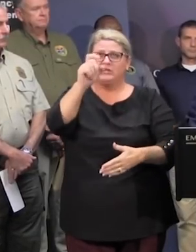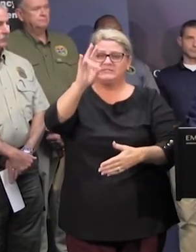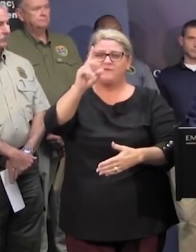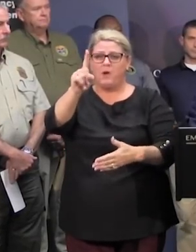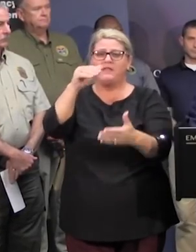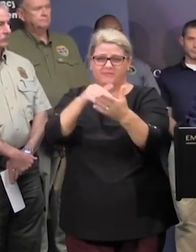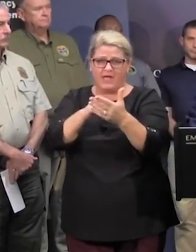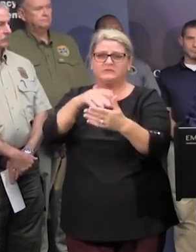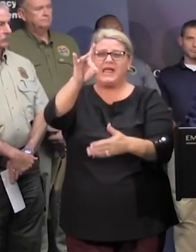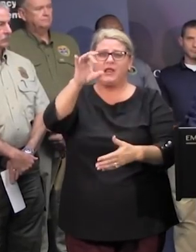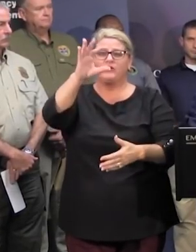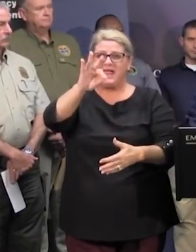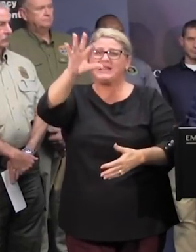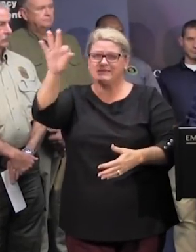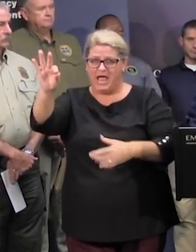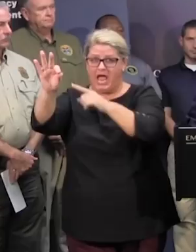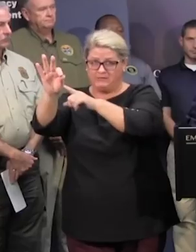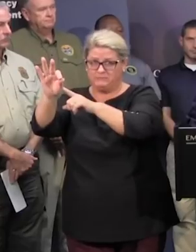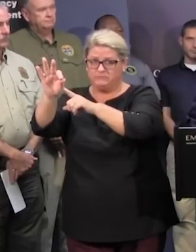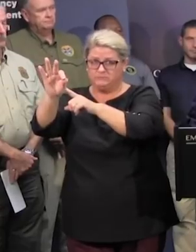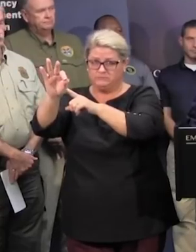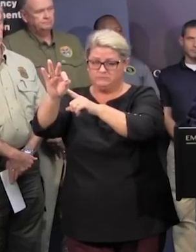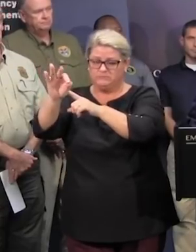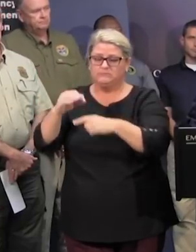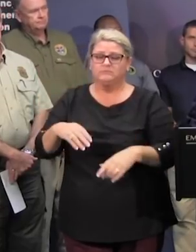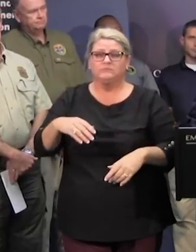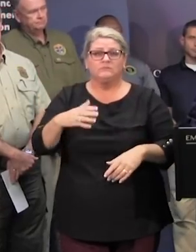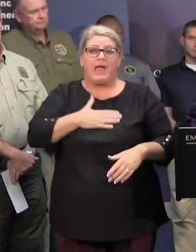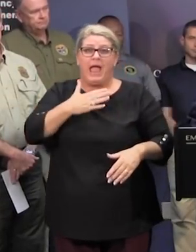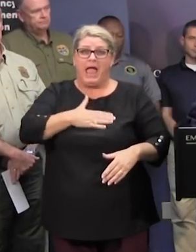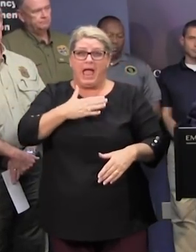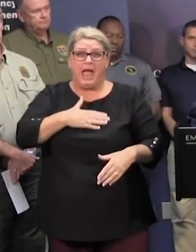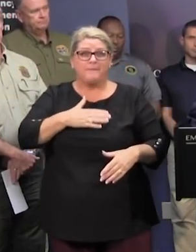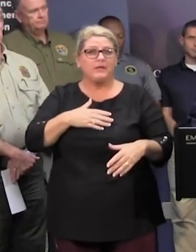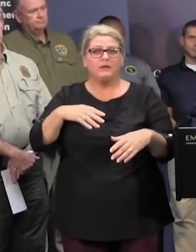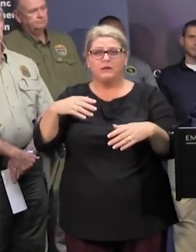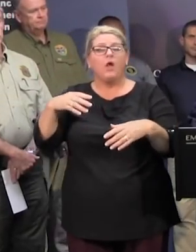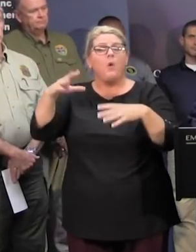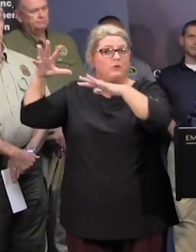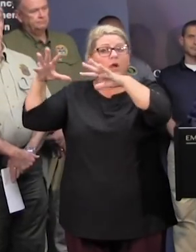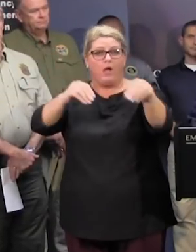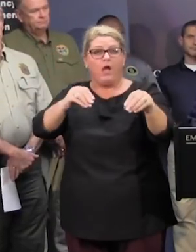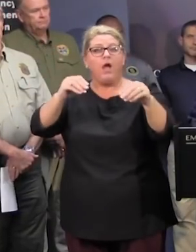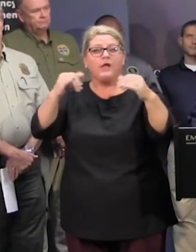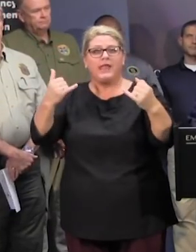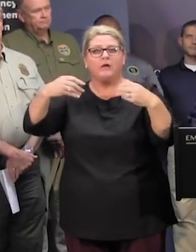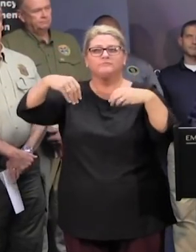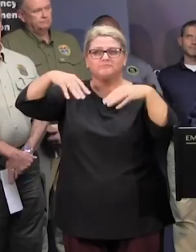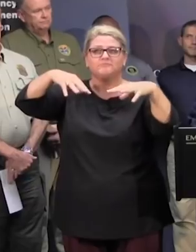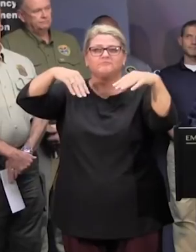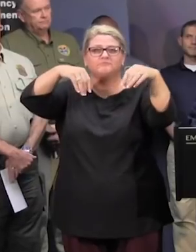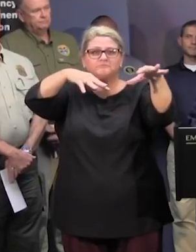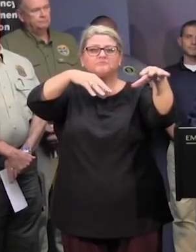899 i'm pleased to report that that number has steadily dropped throughout the day and as